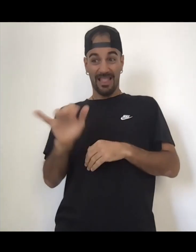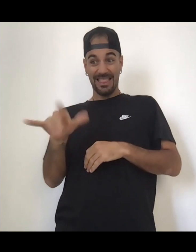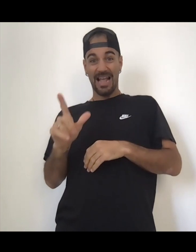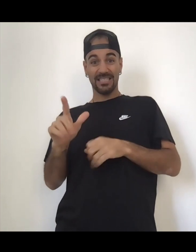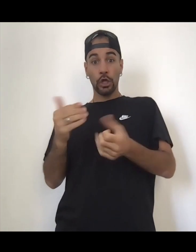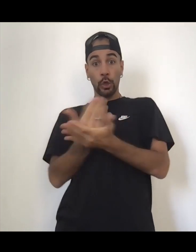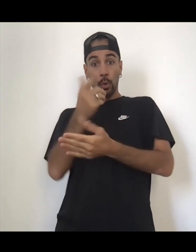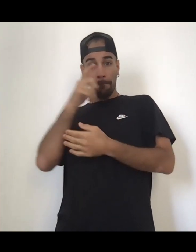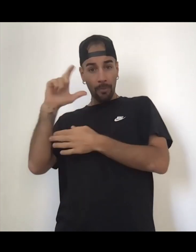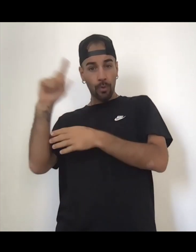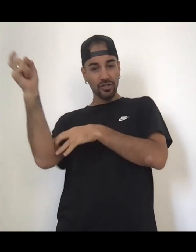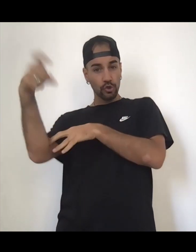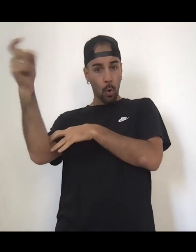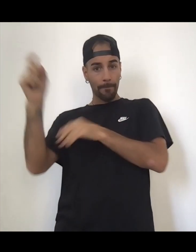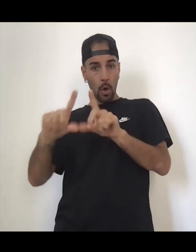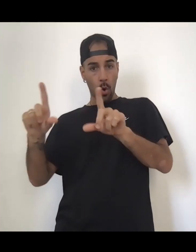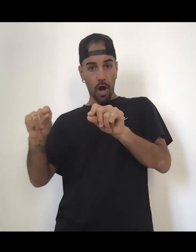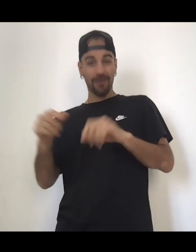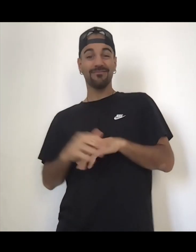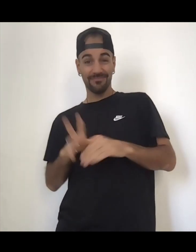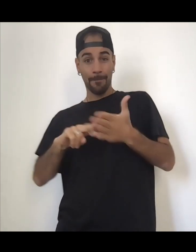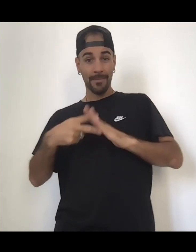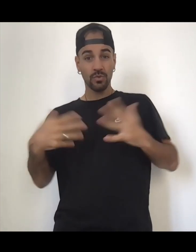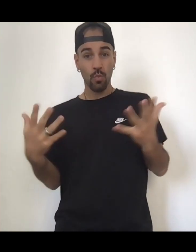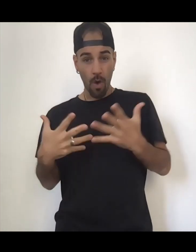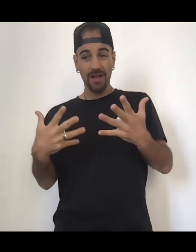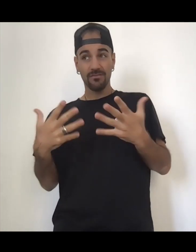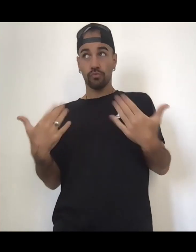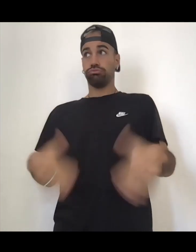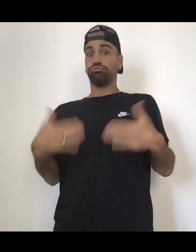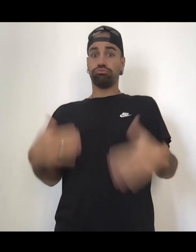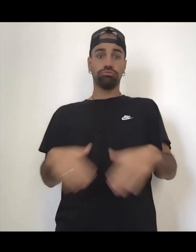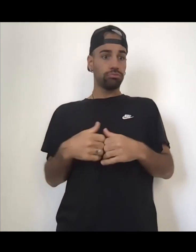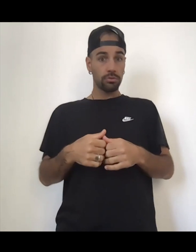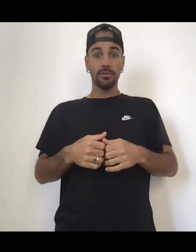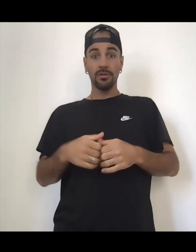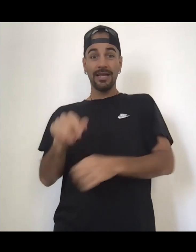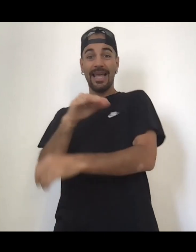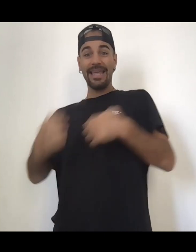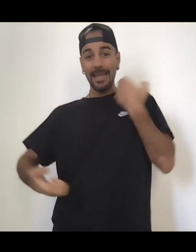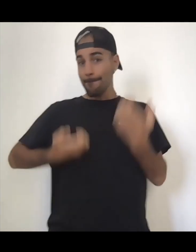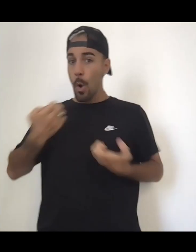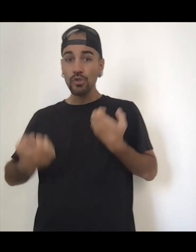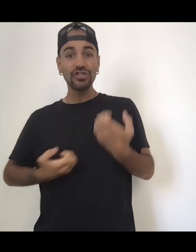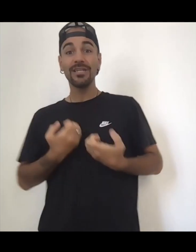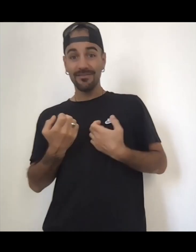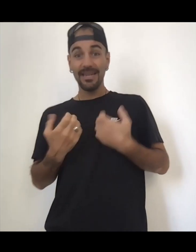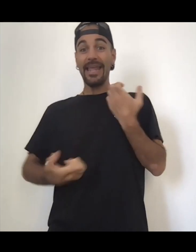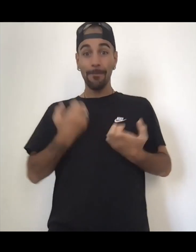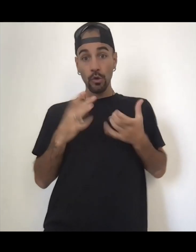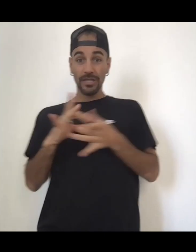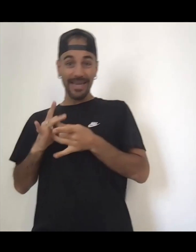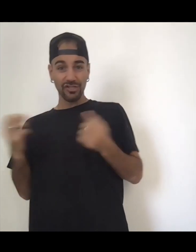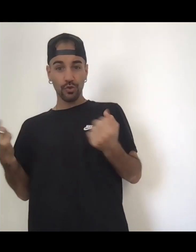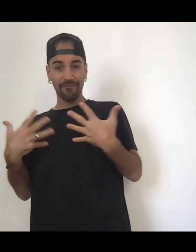where emotion is literally energy in motion through the body. It's us literally feeling an energy. So the energy